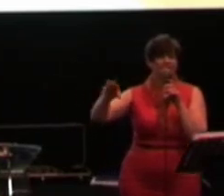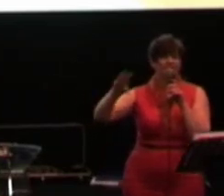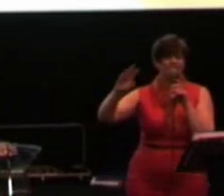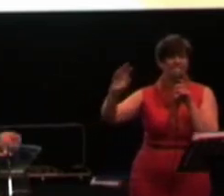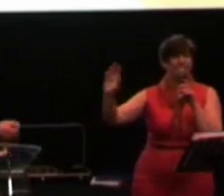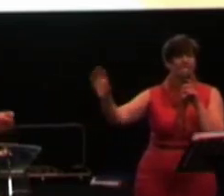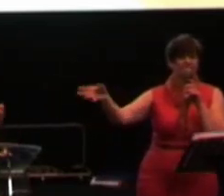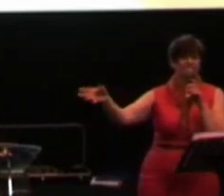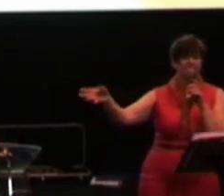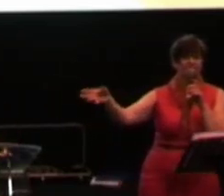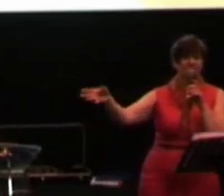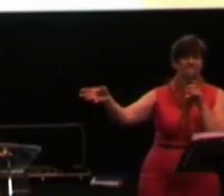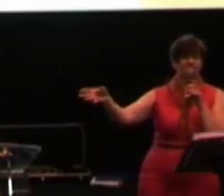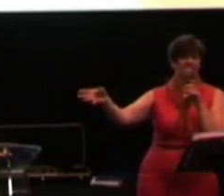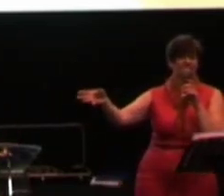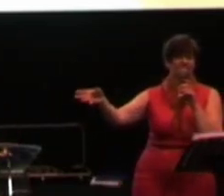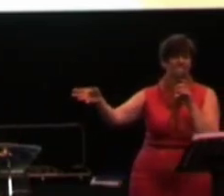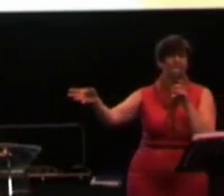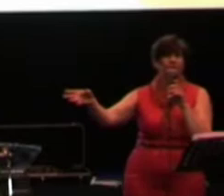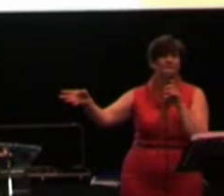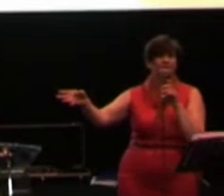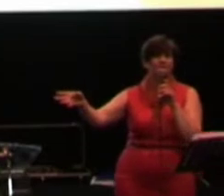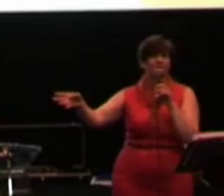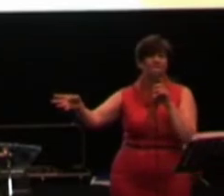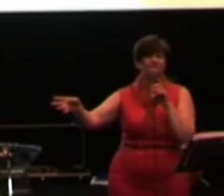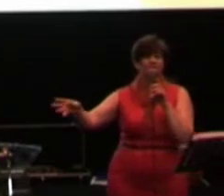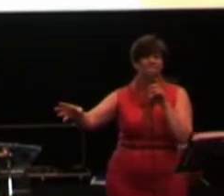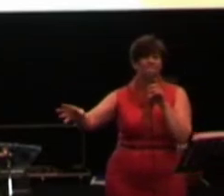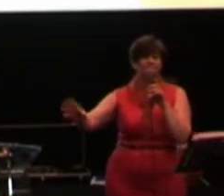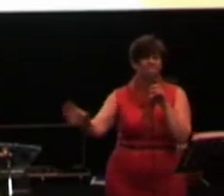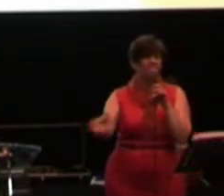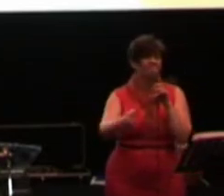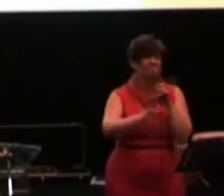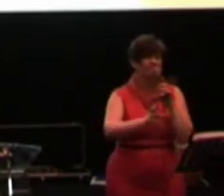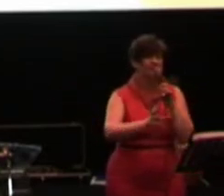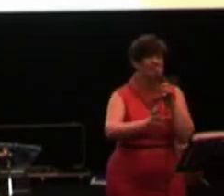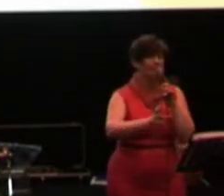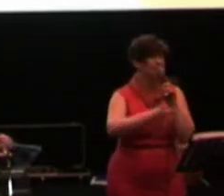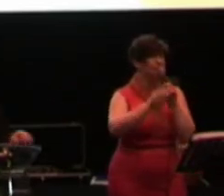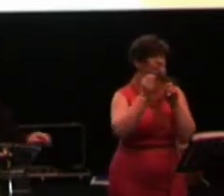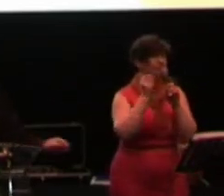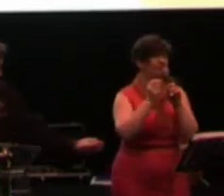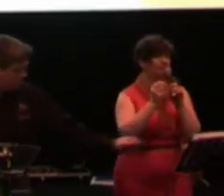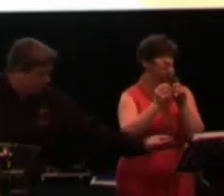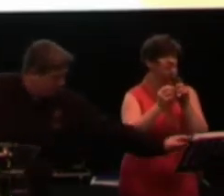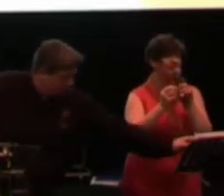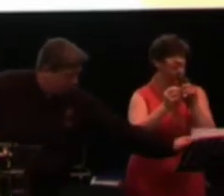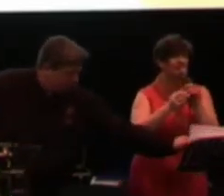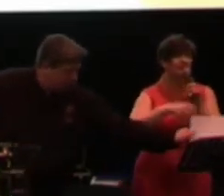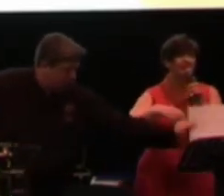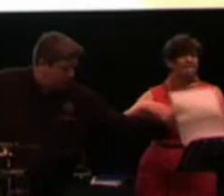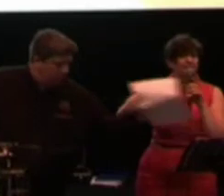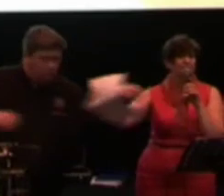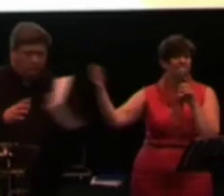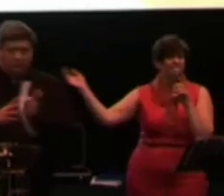earned $37,000. And married this man who she thought was the idol man.